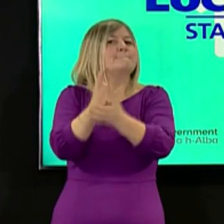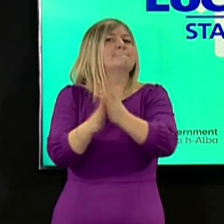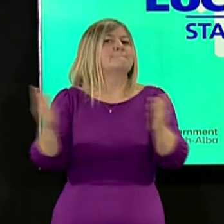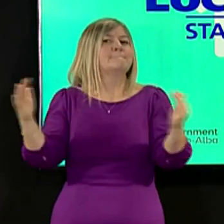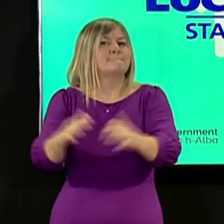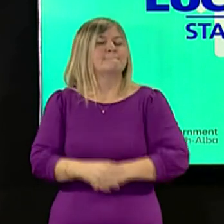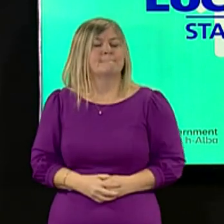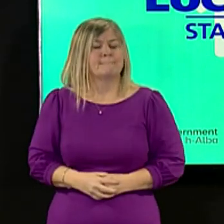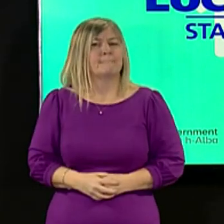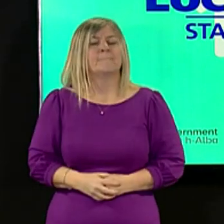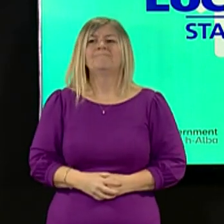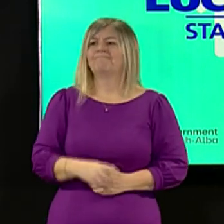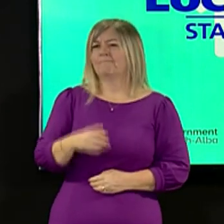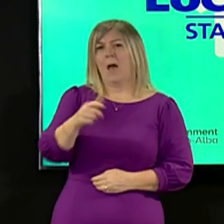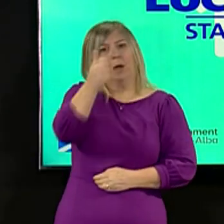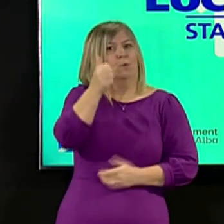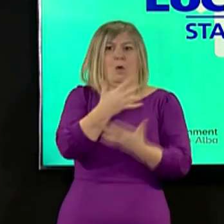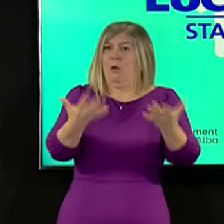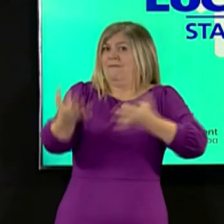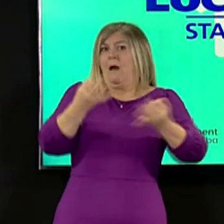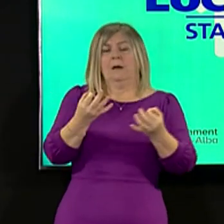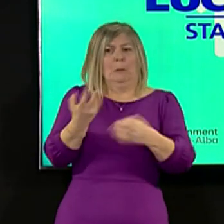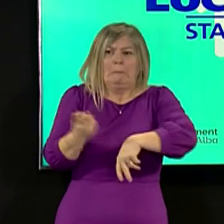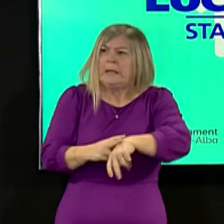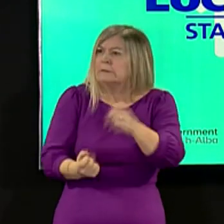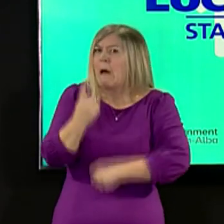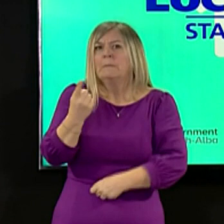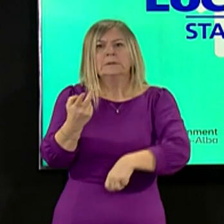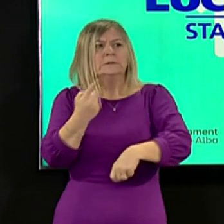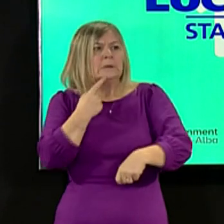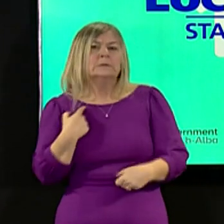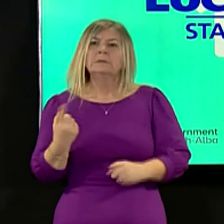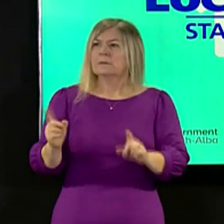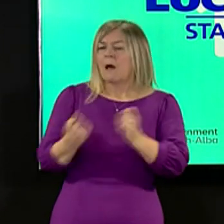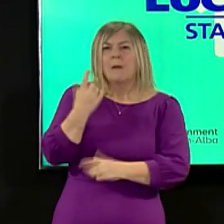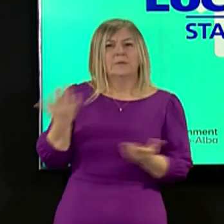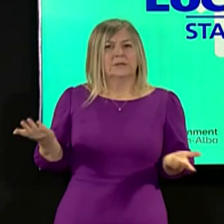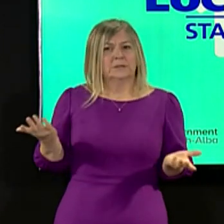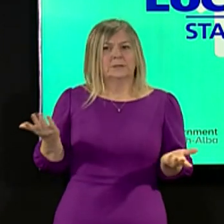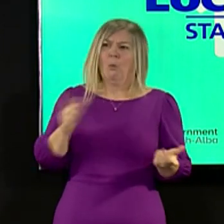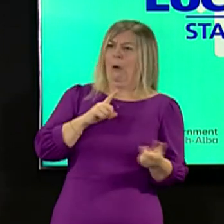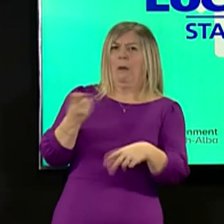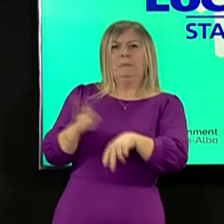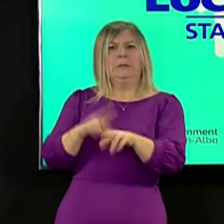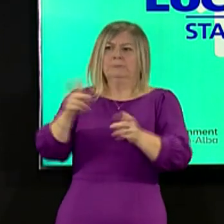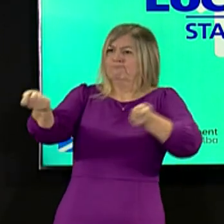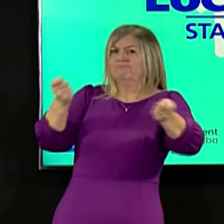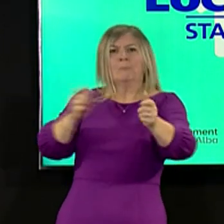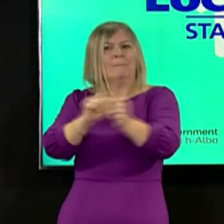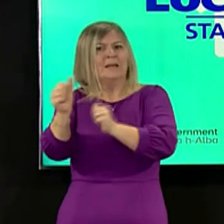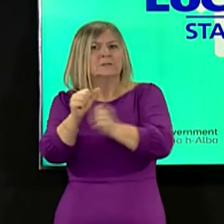as to the preparation for and the nature of the policing that took place yesterday and why they did not prevent people from gathering.